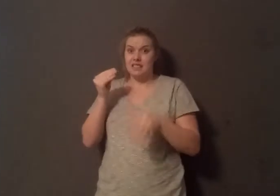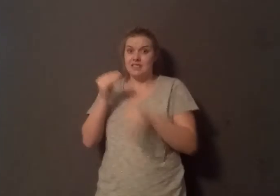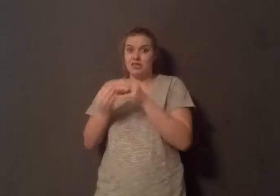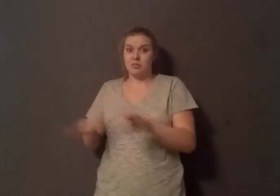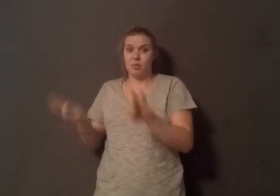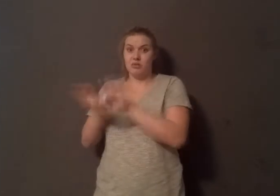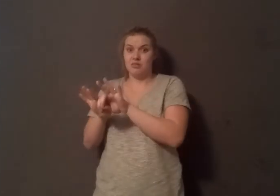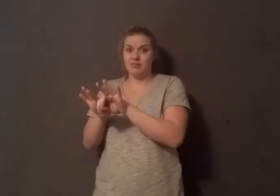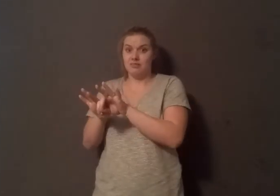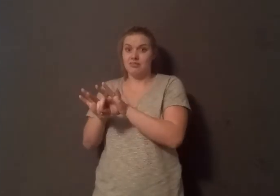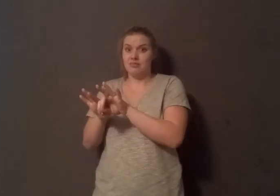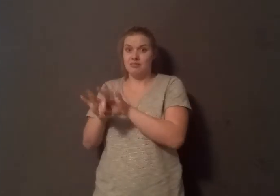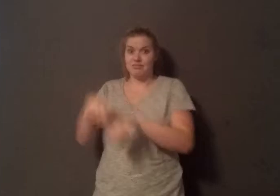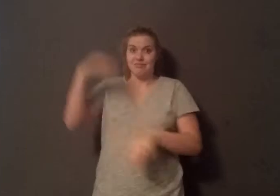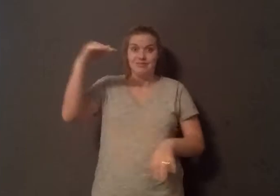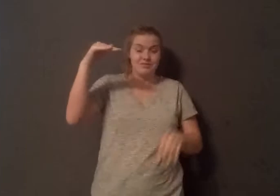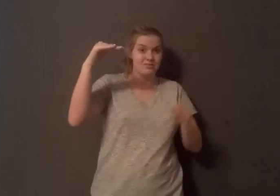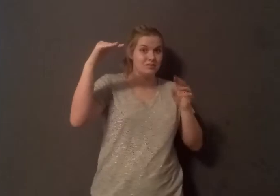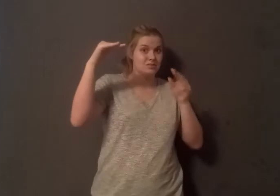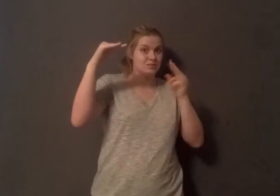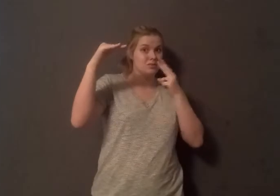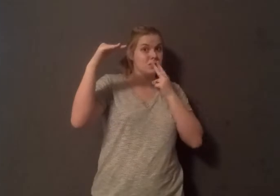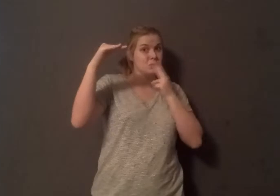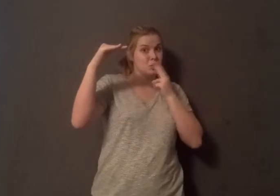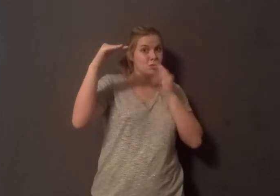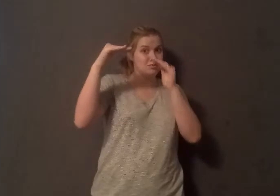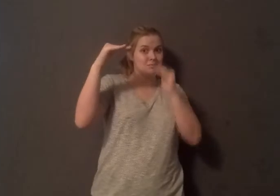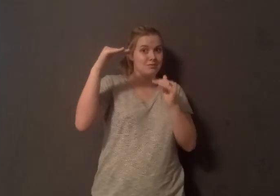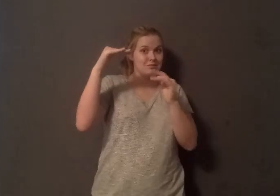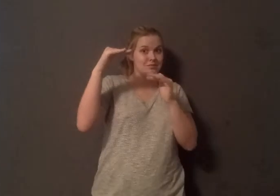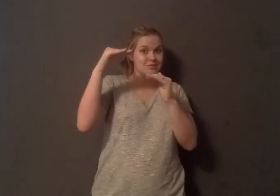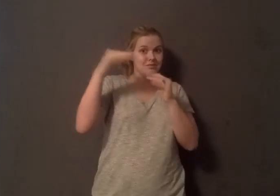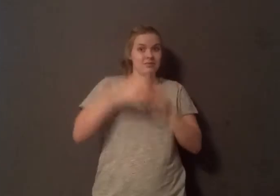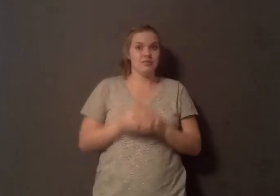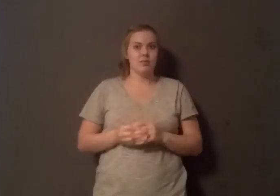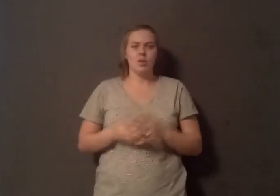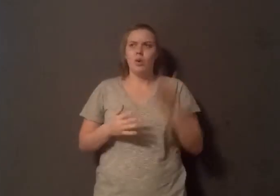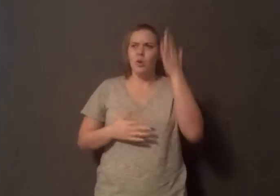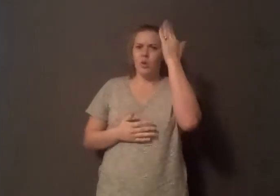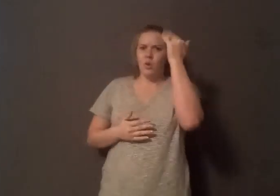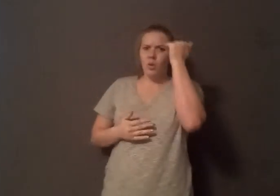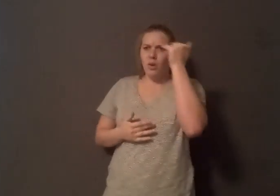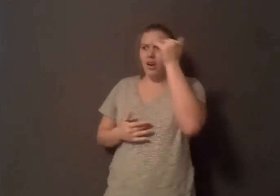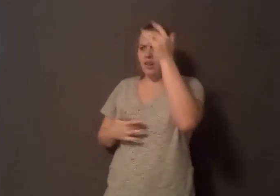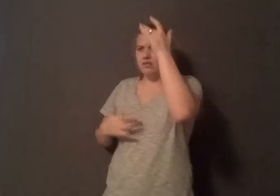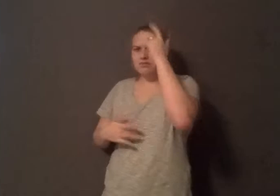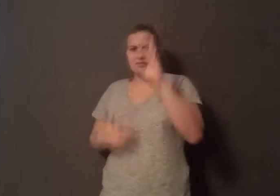I could deliver one message to the researchers who are looking for the cause of diabetes and the cause of clogged arteries and the cause of